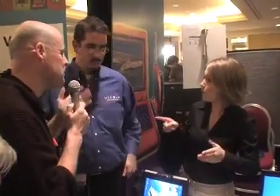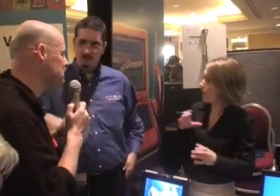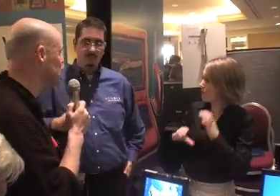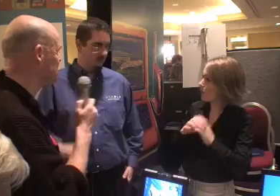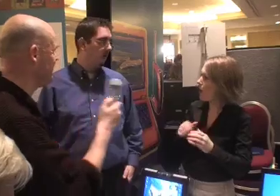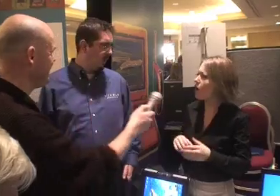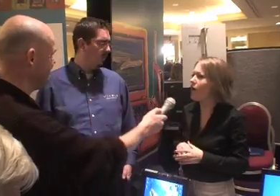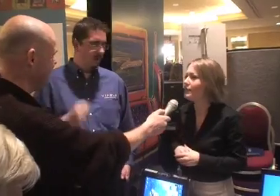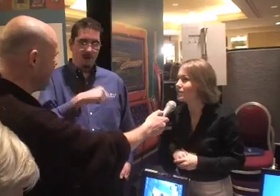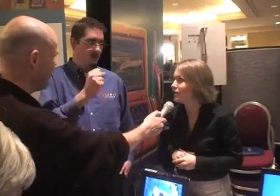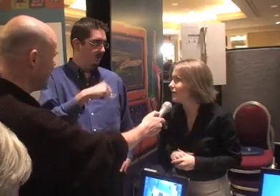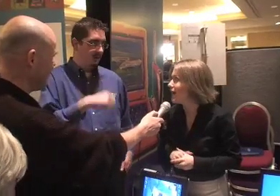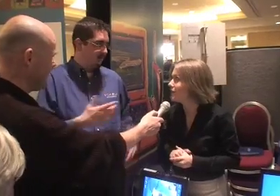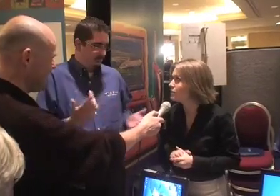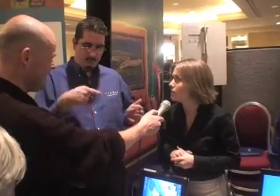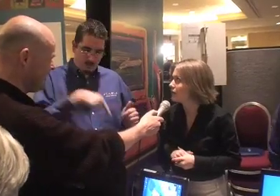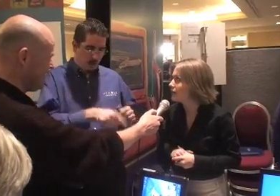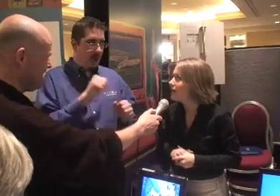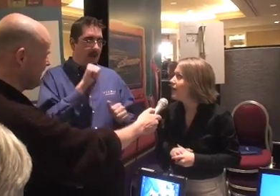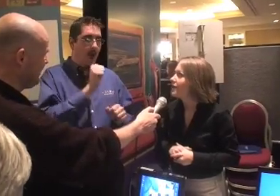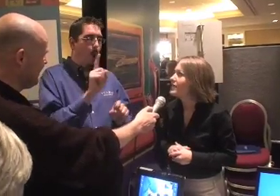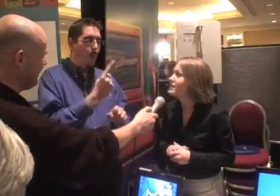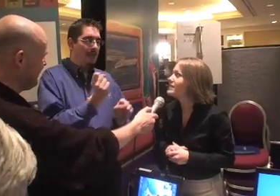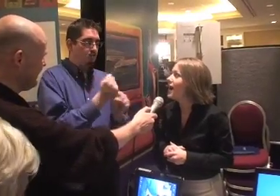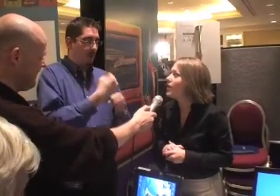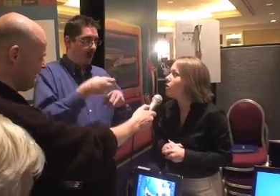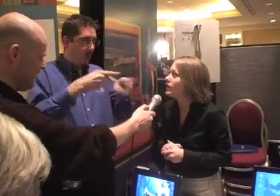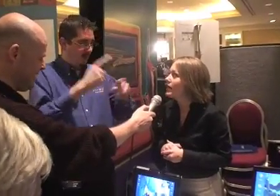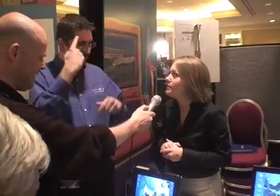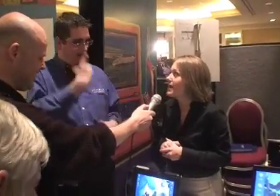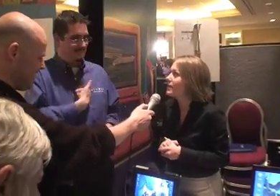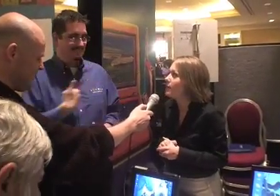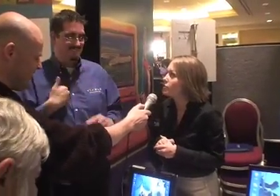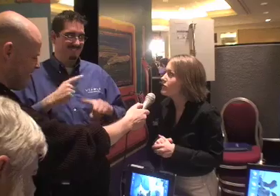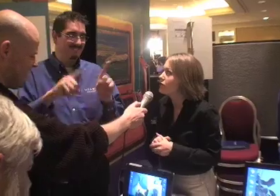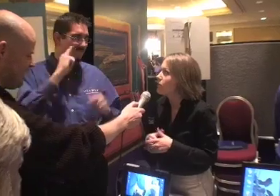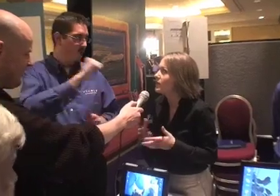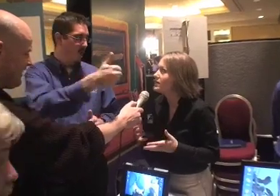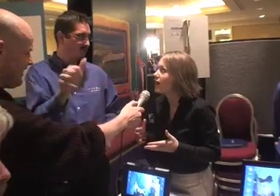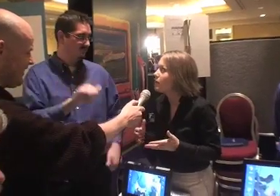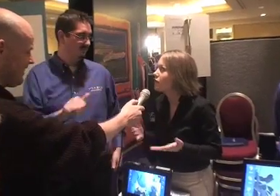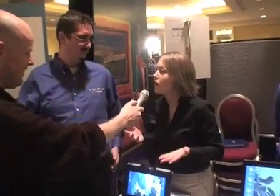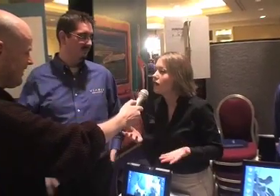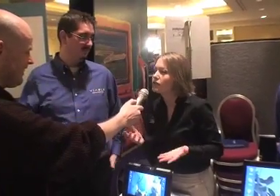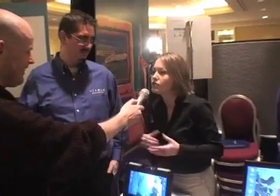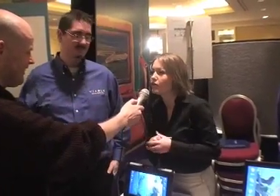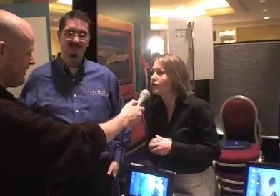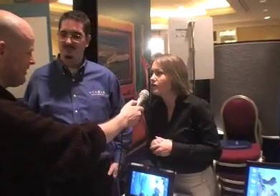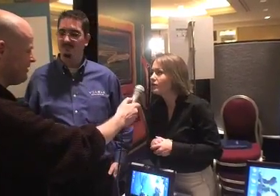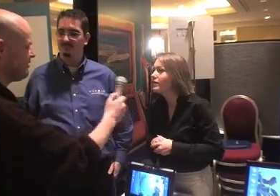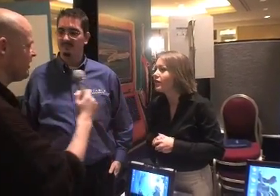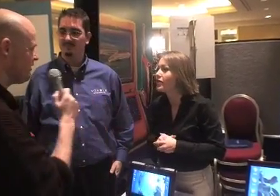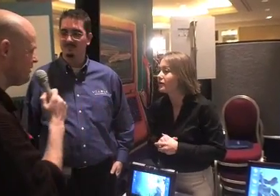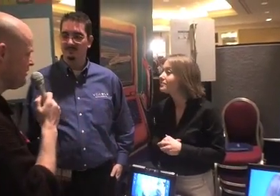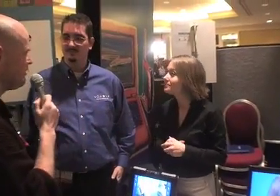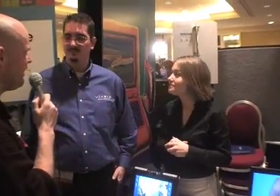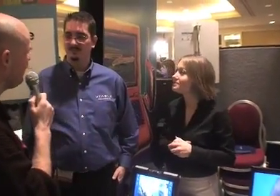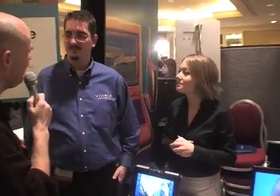with other people? Oh, absolutely, absolutely. This is not only to make an opportunity for myself, but for others too.